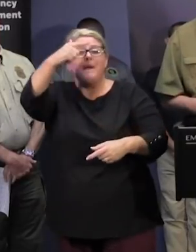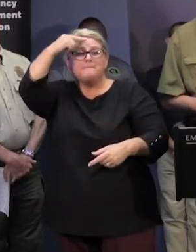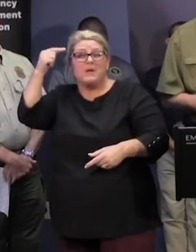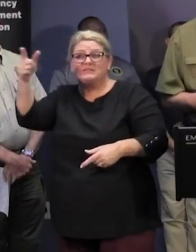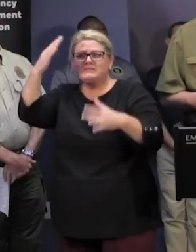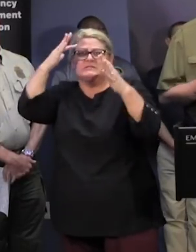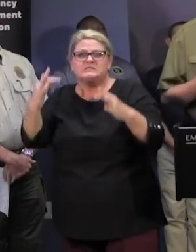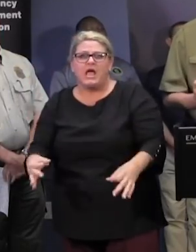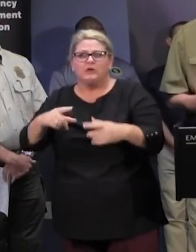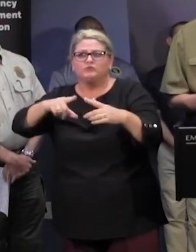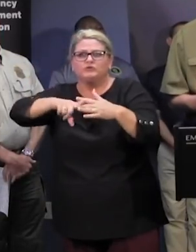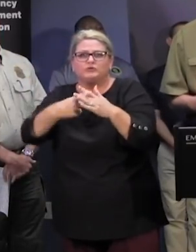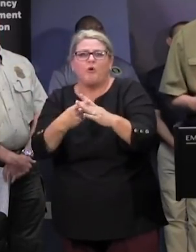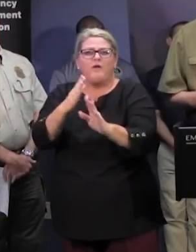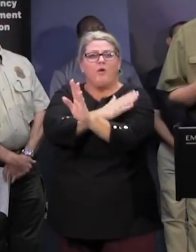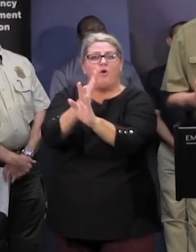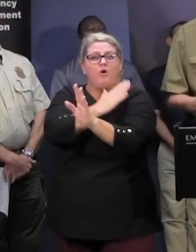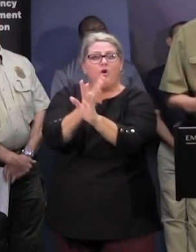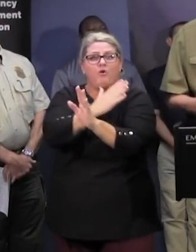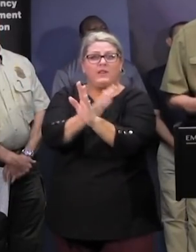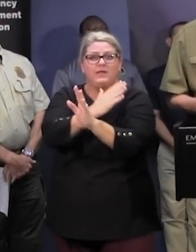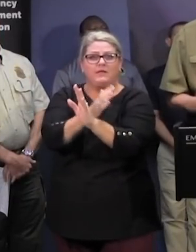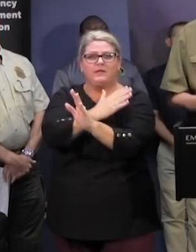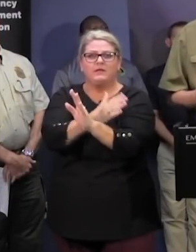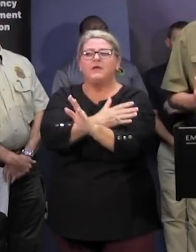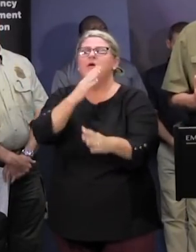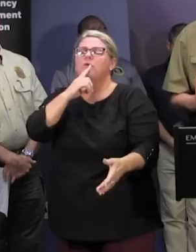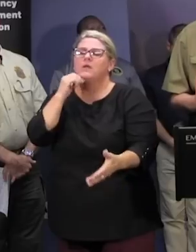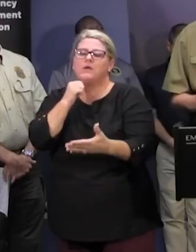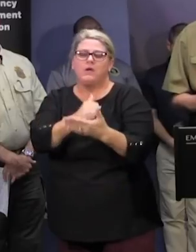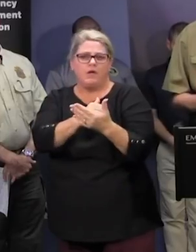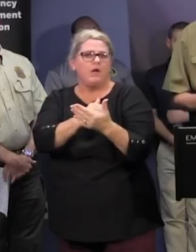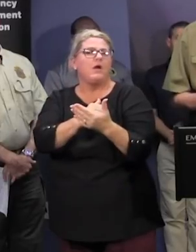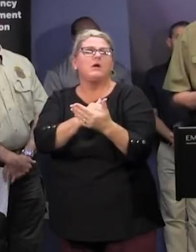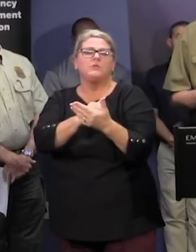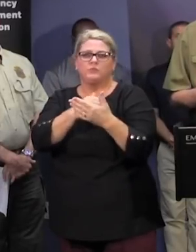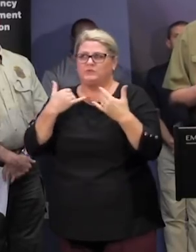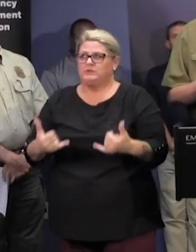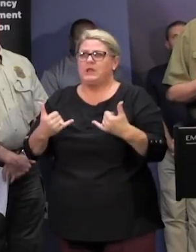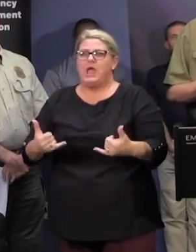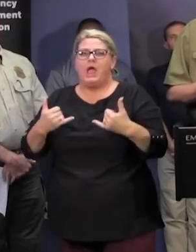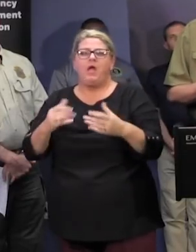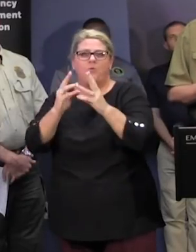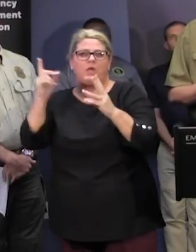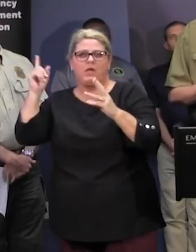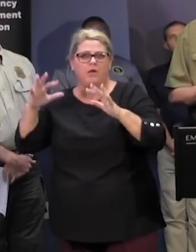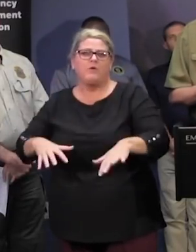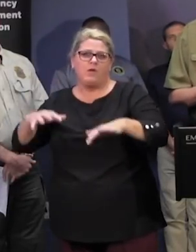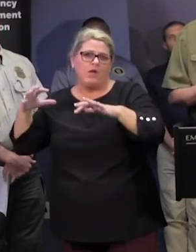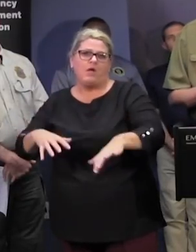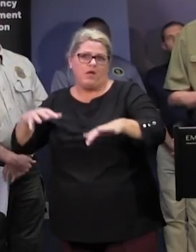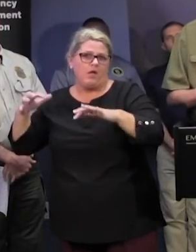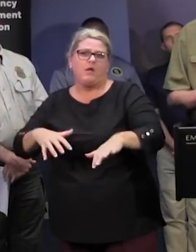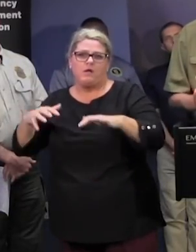and started that release of water early on that helped with some of the um situations you may have had